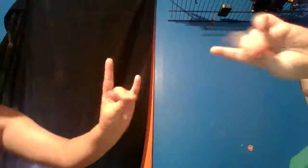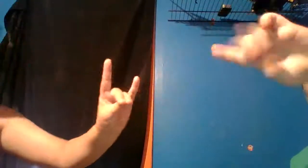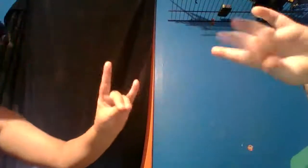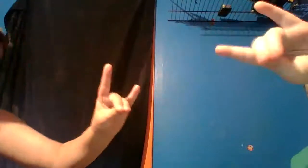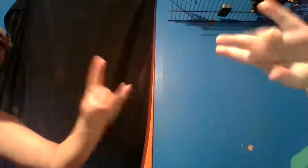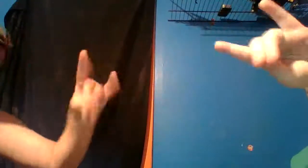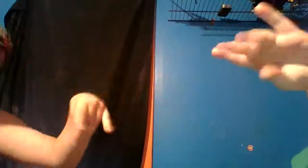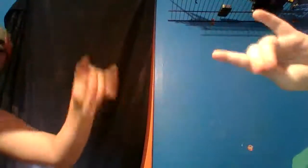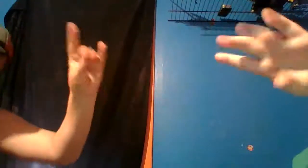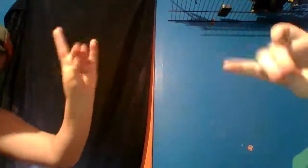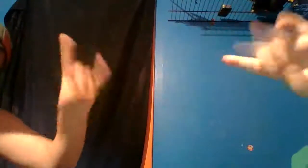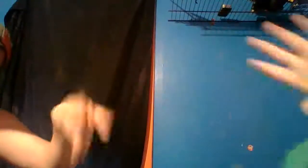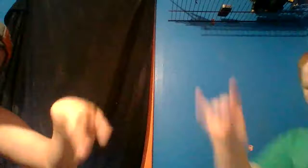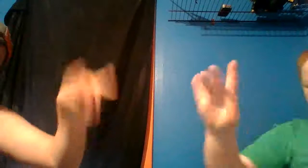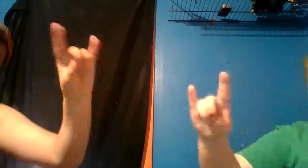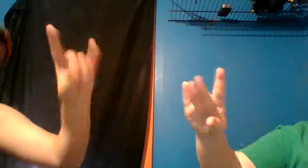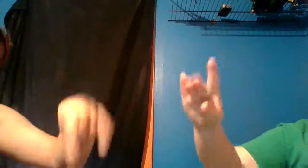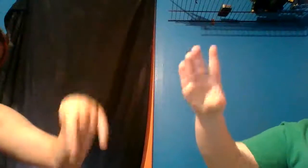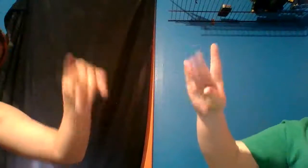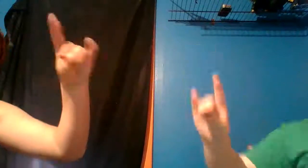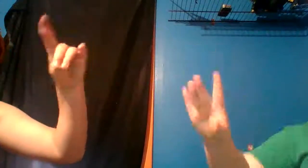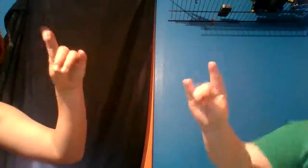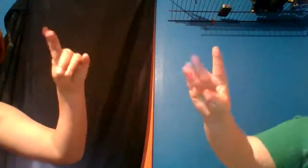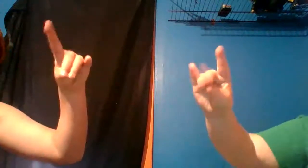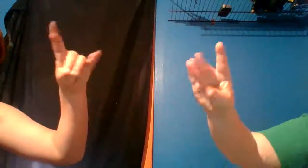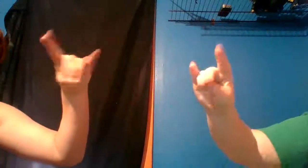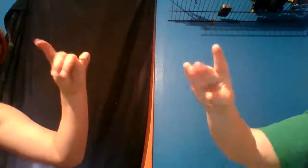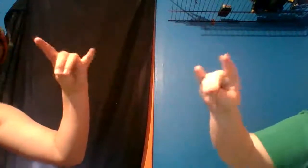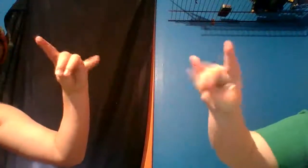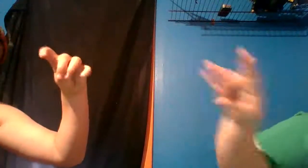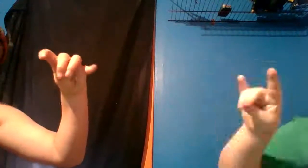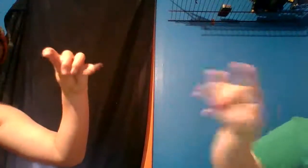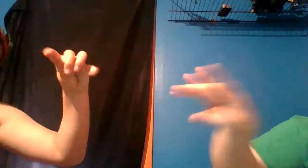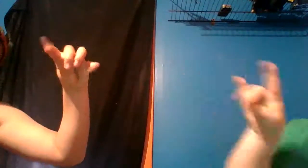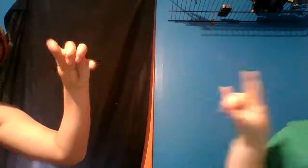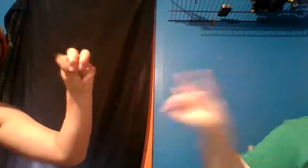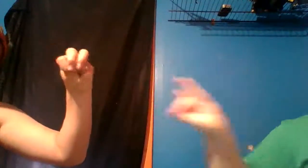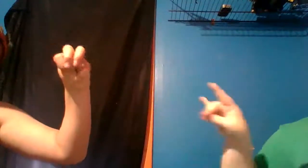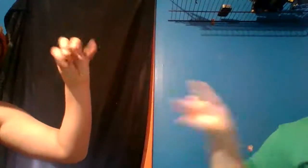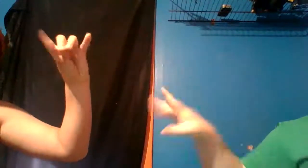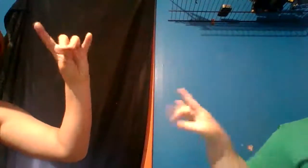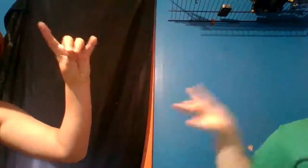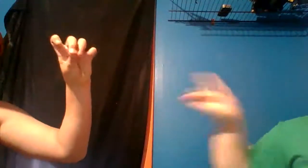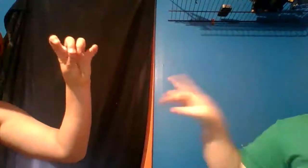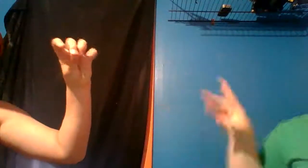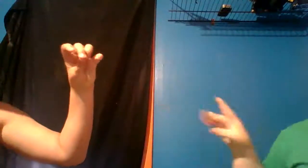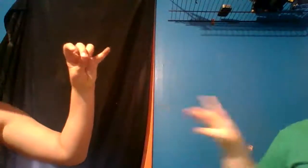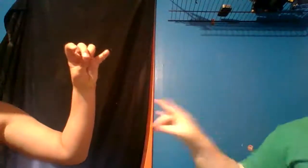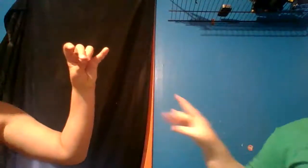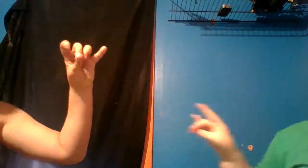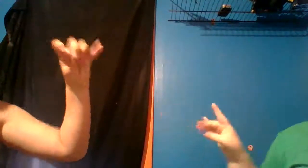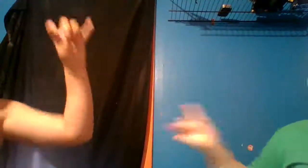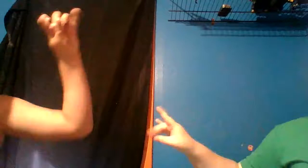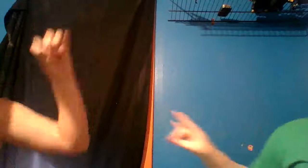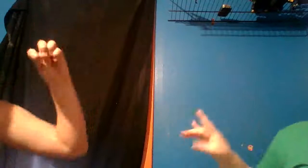I am the East of 14-9. Schwabble-Dabble-Glibble-Glabble-Schwibble-Schwab-Glab. Dibble-Dabble-Schwibble-Schwab-Glab-Schwab.